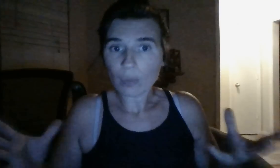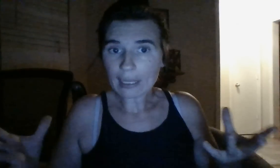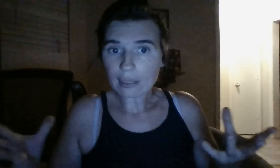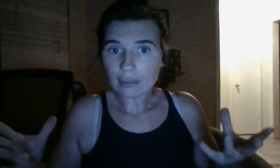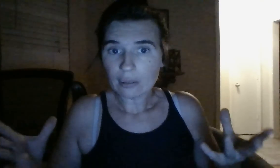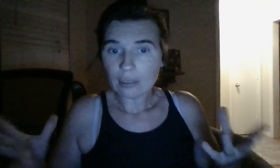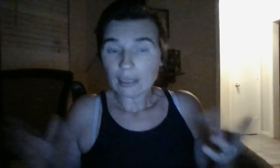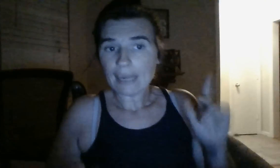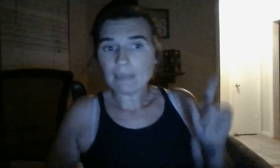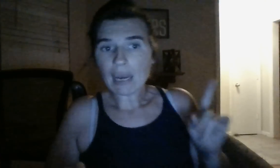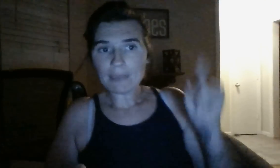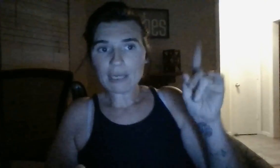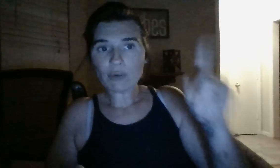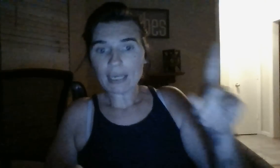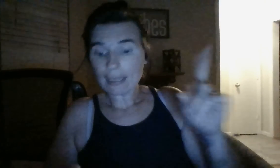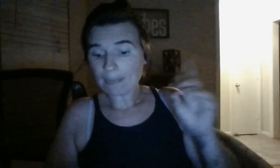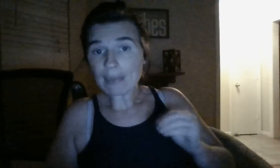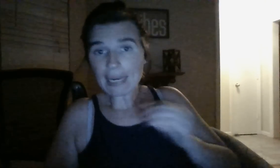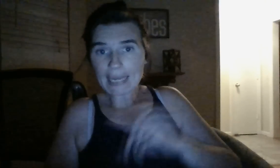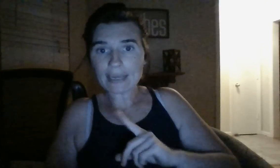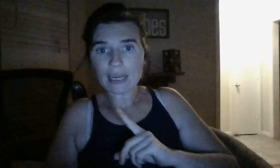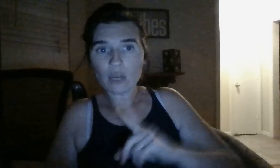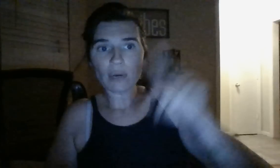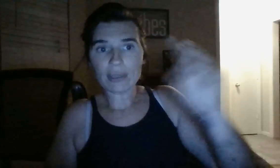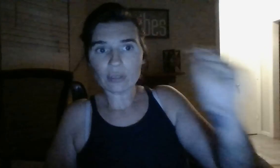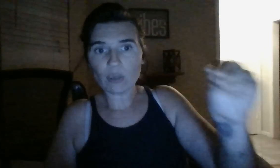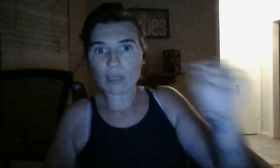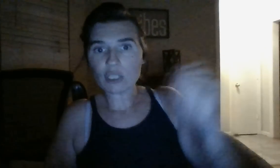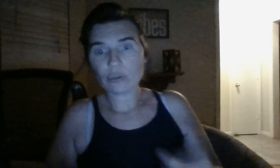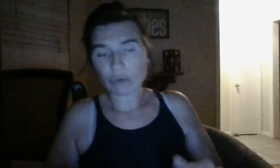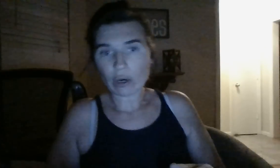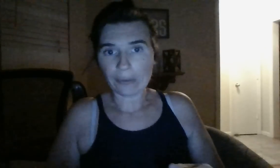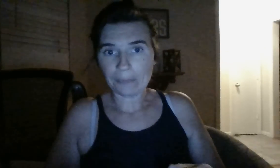quick. It might be. Maybe he's going to help create the legal issues for her.